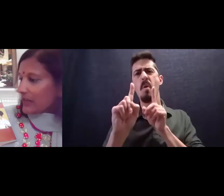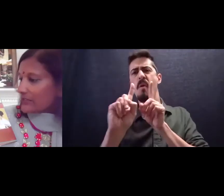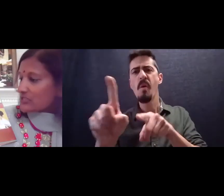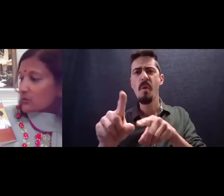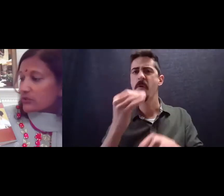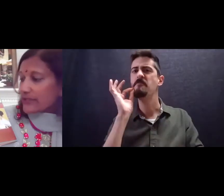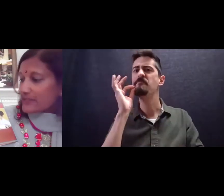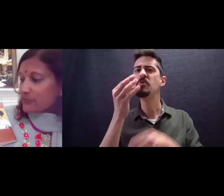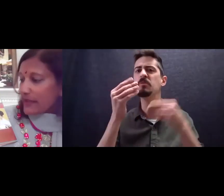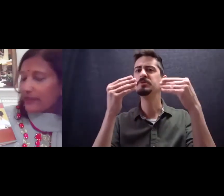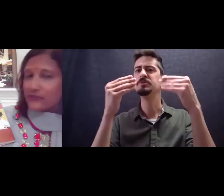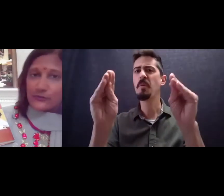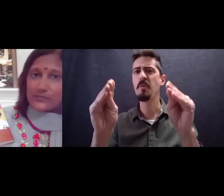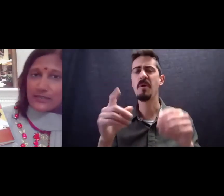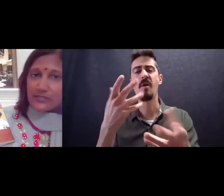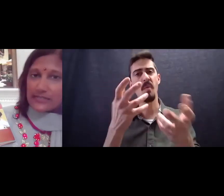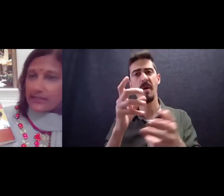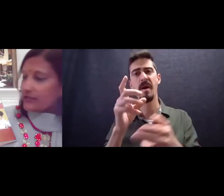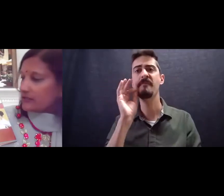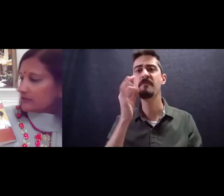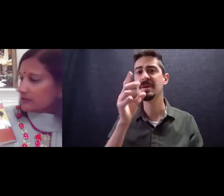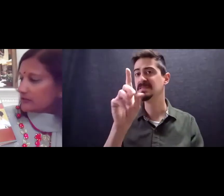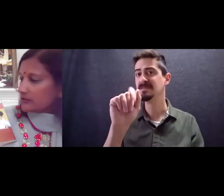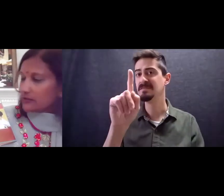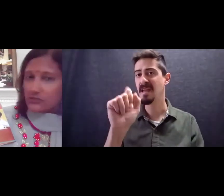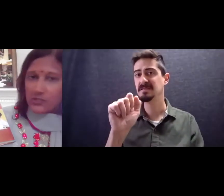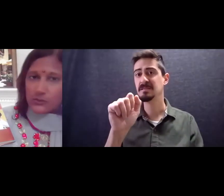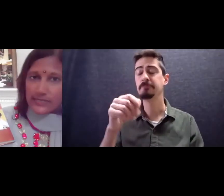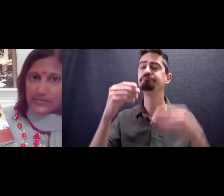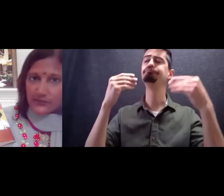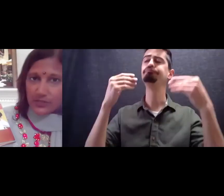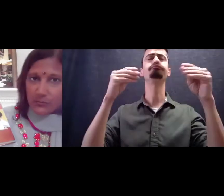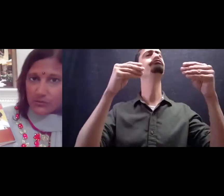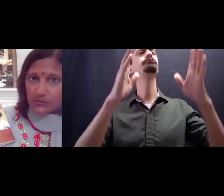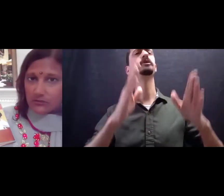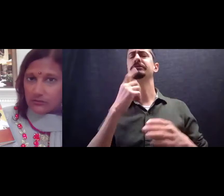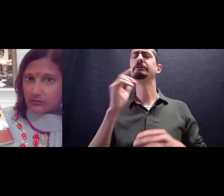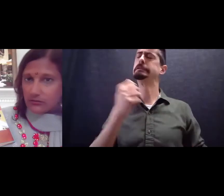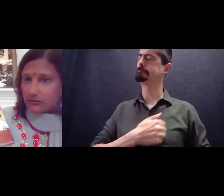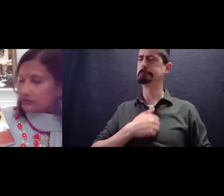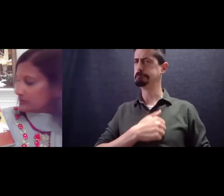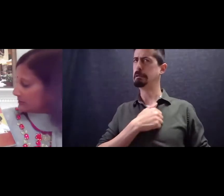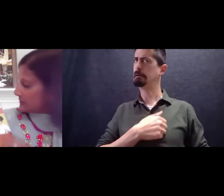I just sold the last bag the fruit seller said no dates for Kamel